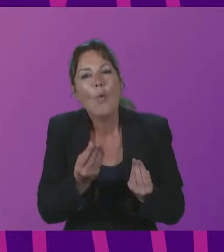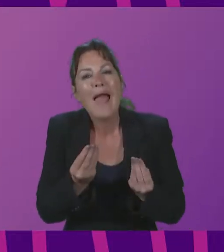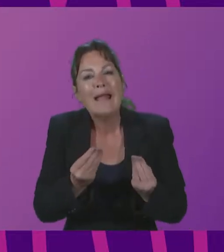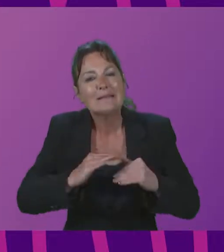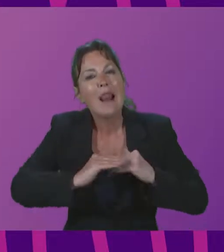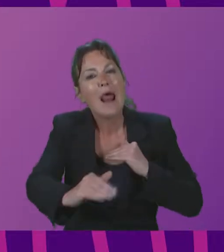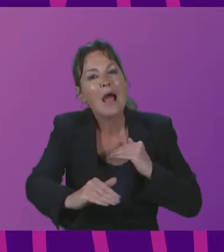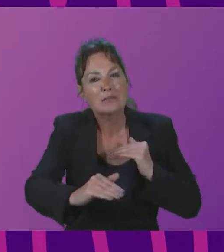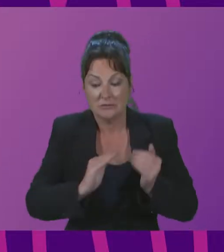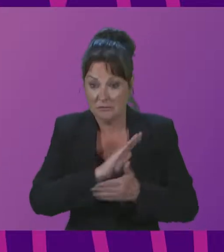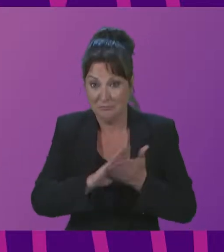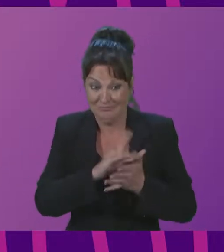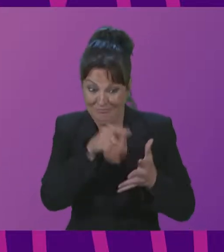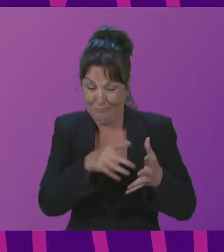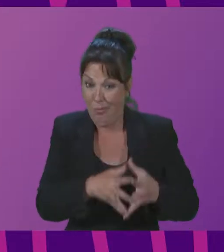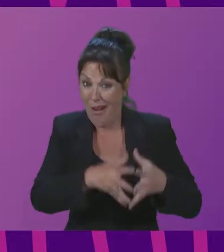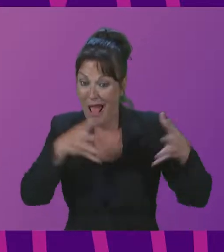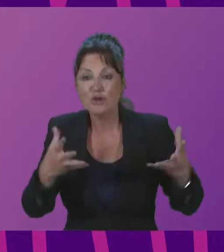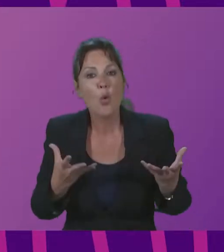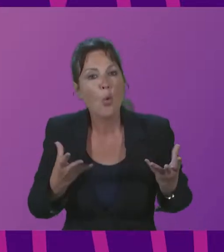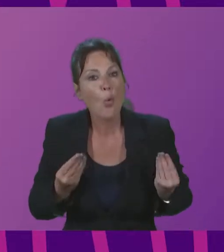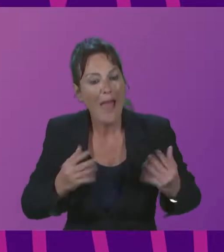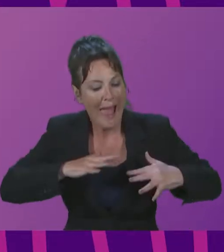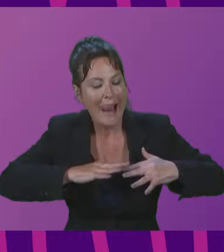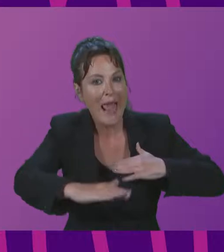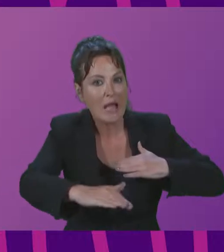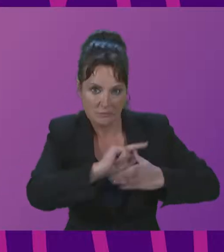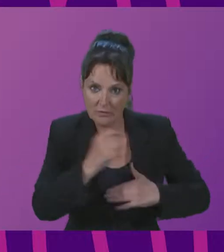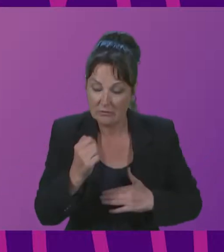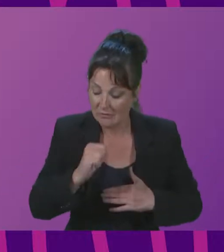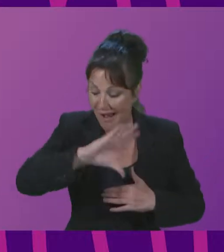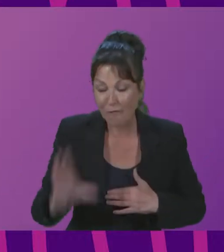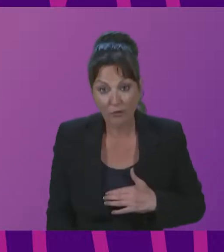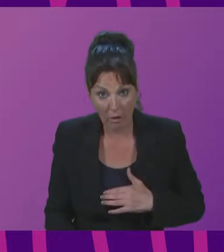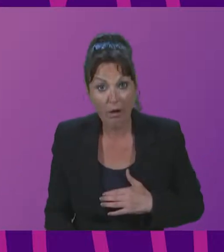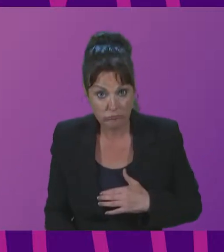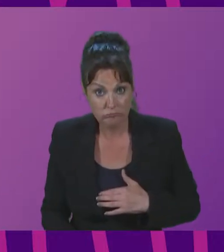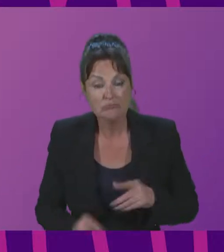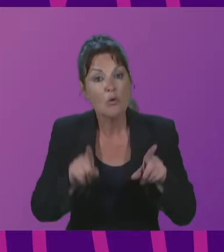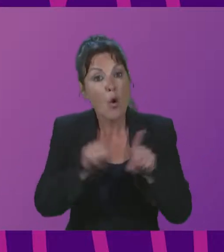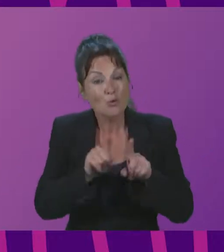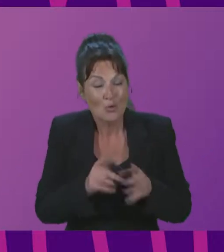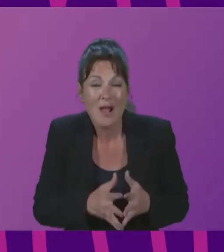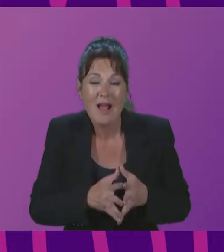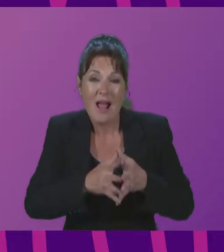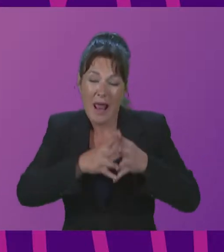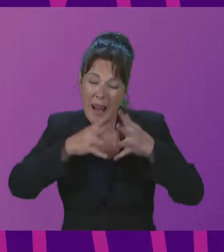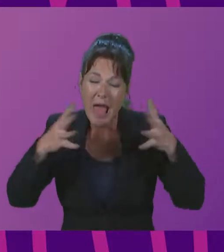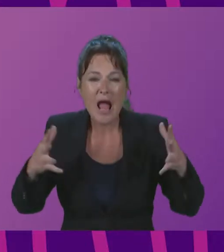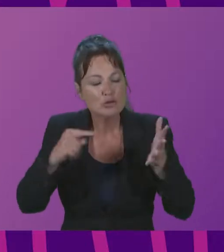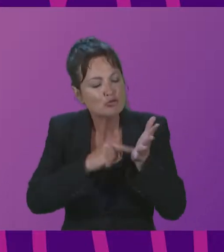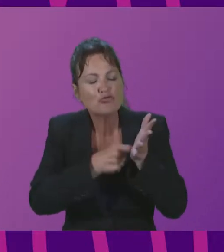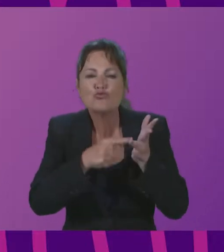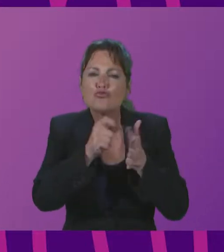which is the largest wetland in Africa and also the largest tropical